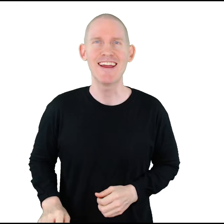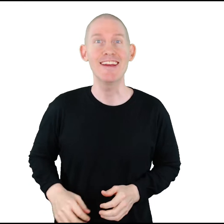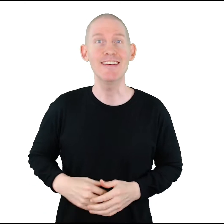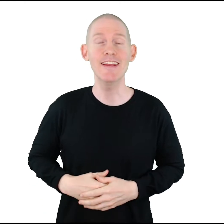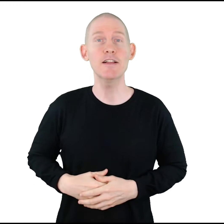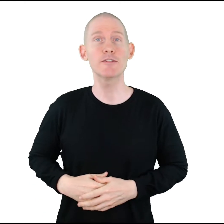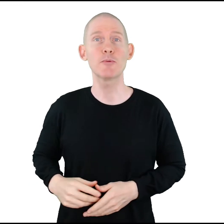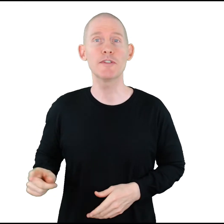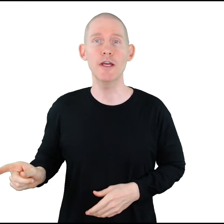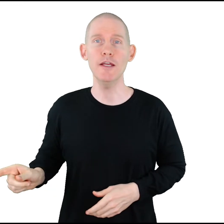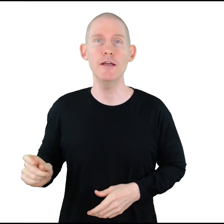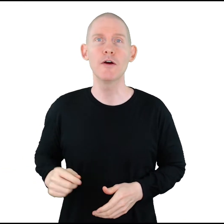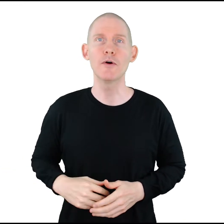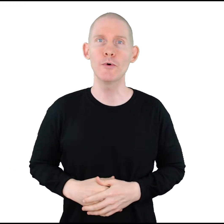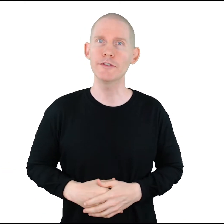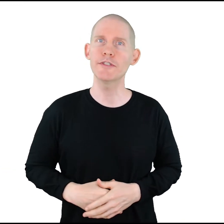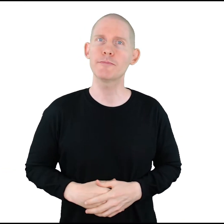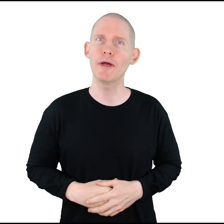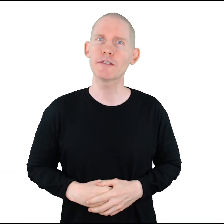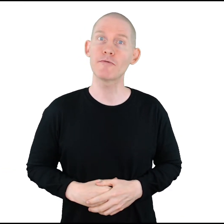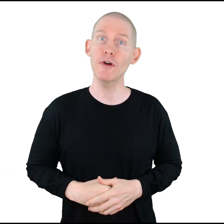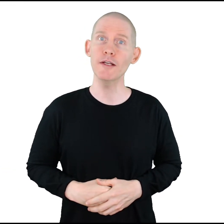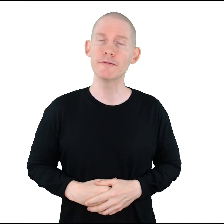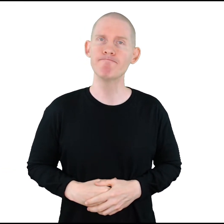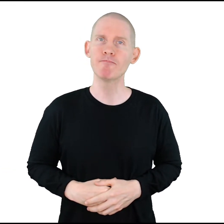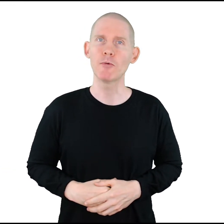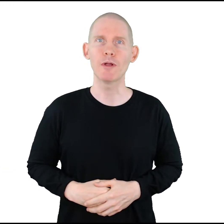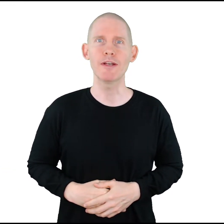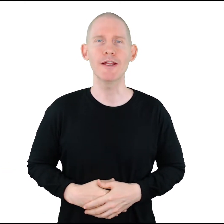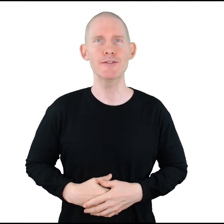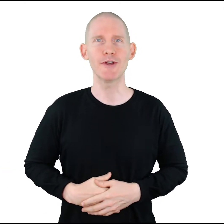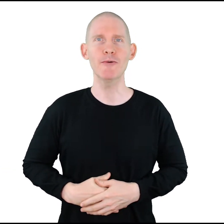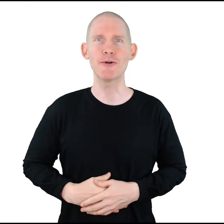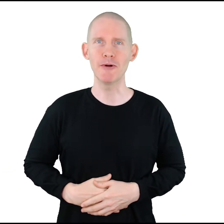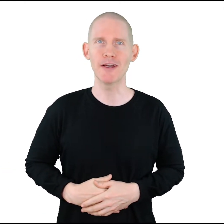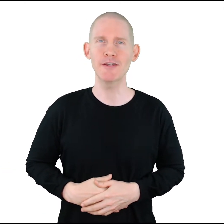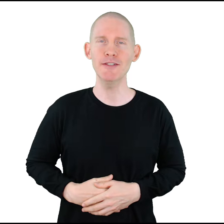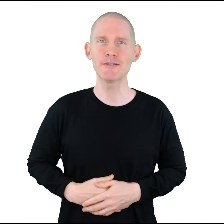In English, we say, who is his best friend? Well, in ASL, we'll go like this.